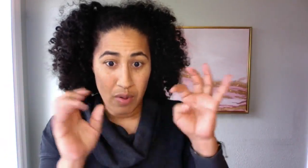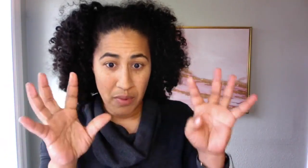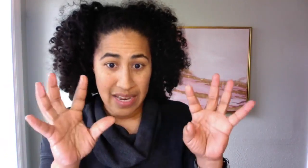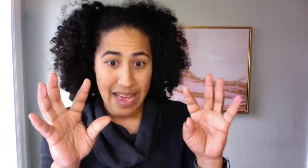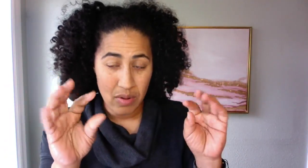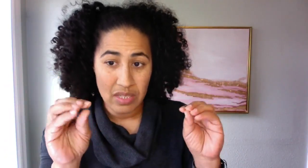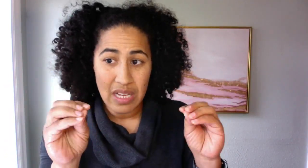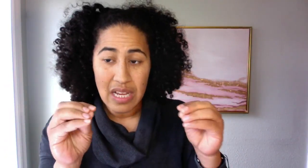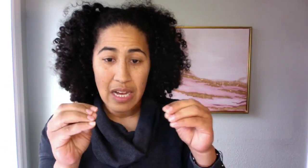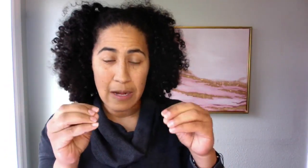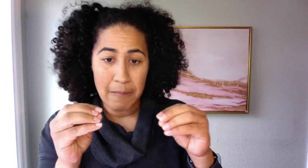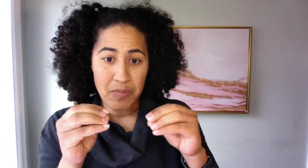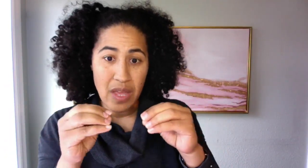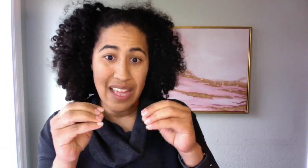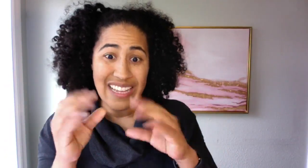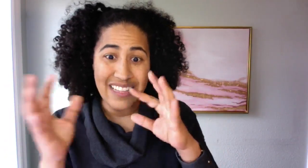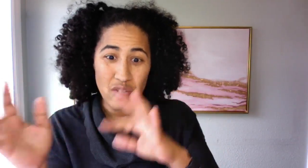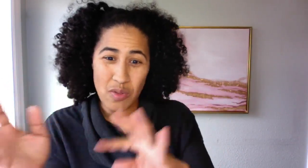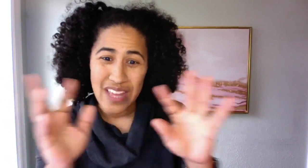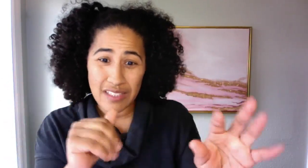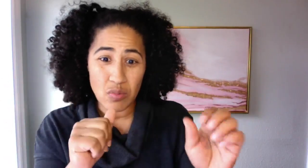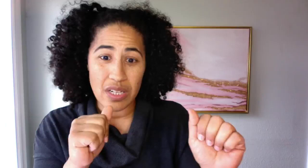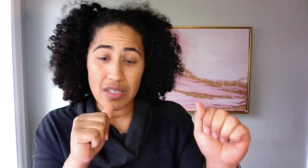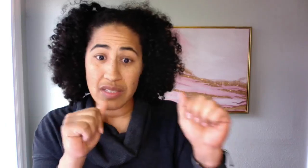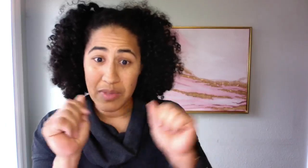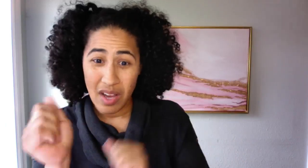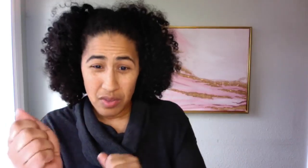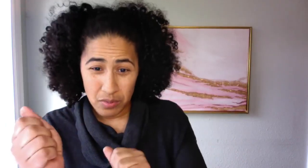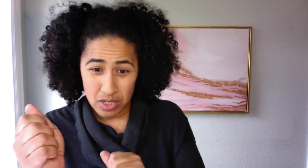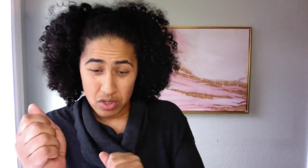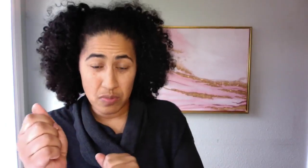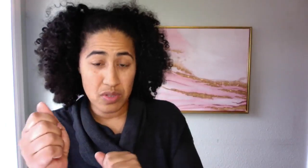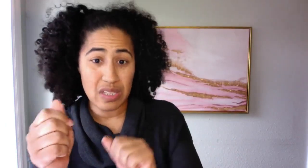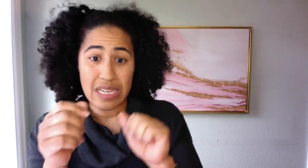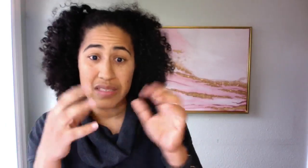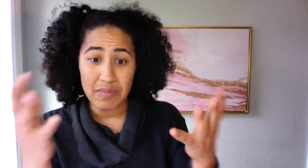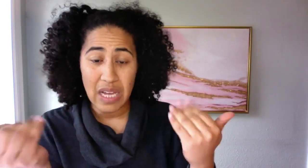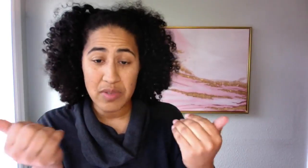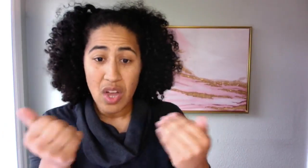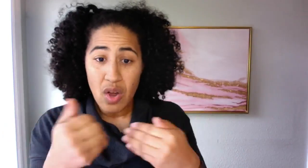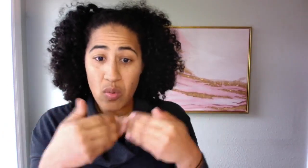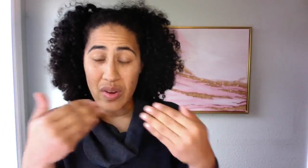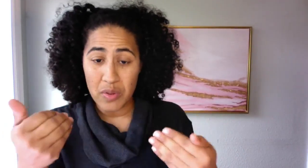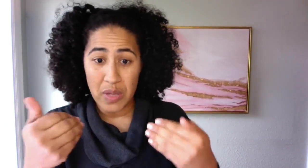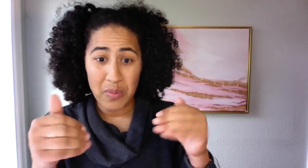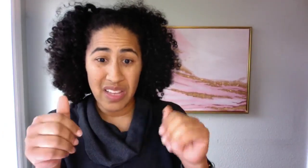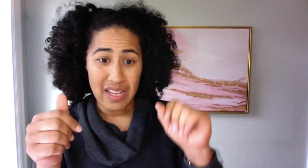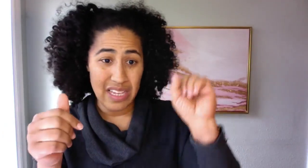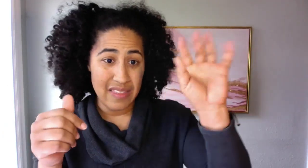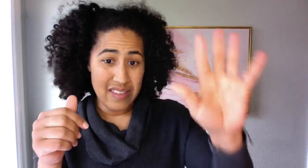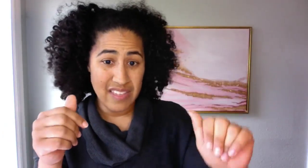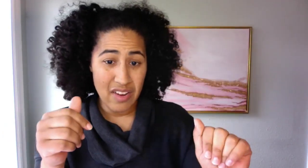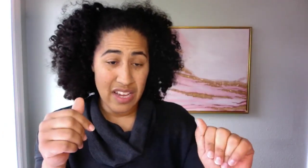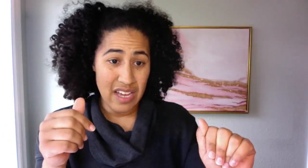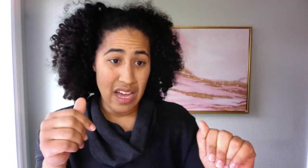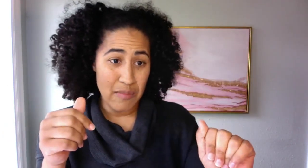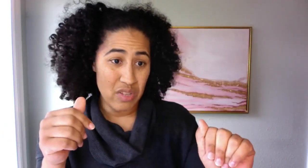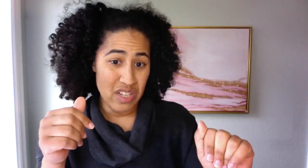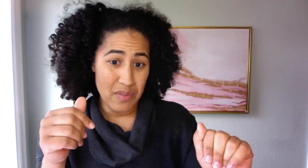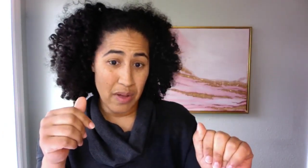brain out. Um, and, so that's what some of the other relationships look like. Sometimes we're with people and in this area, I'm really good at problem